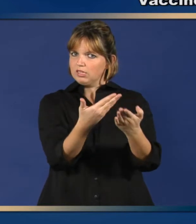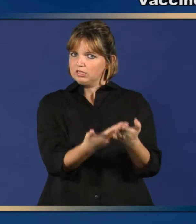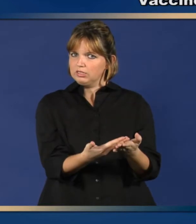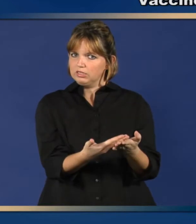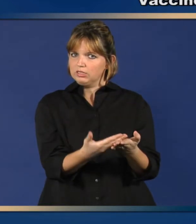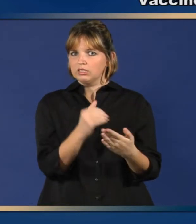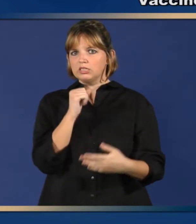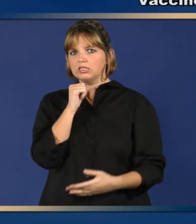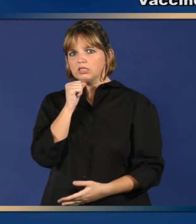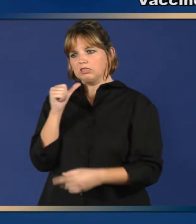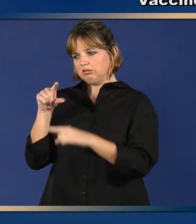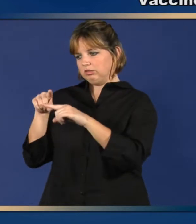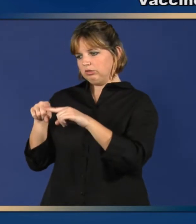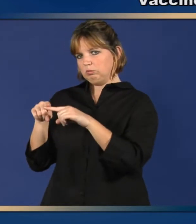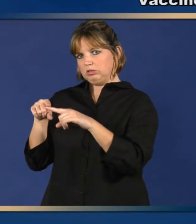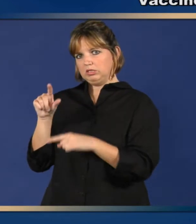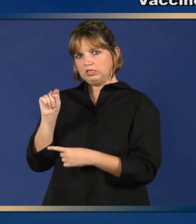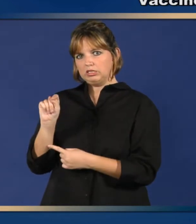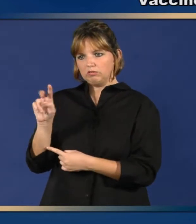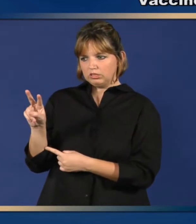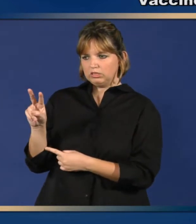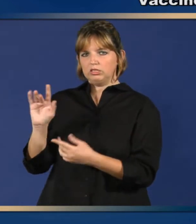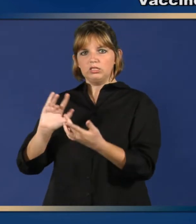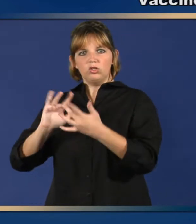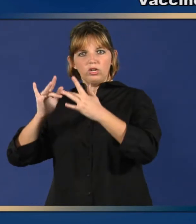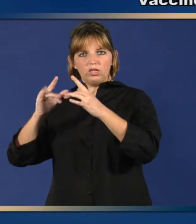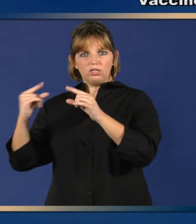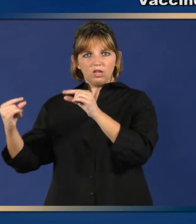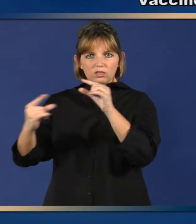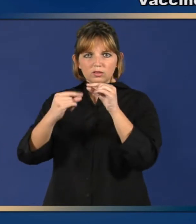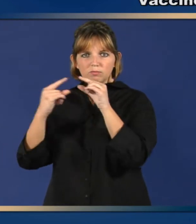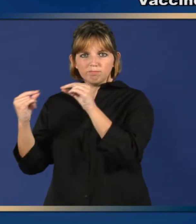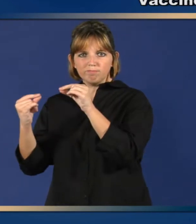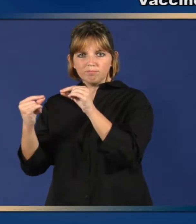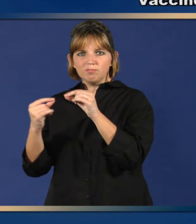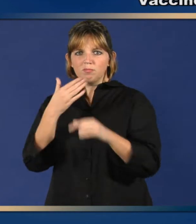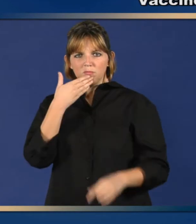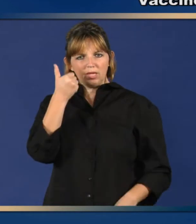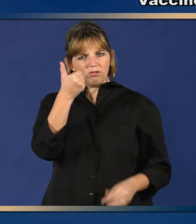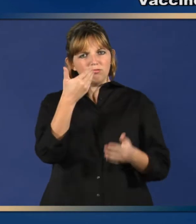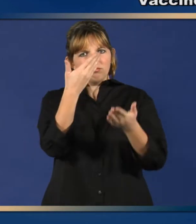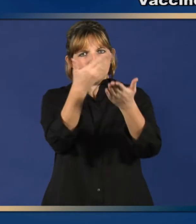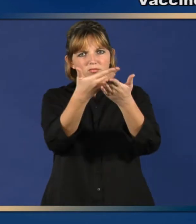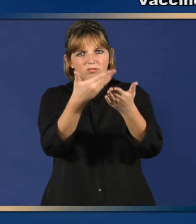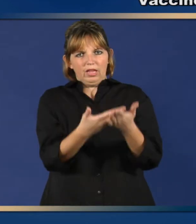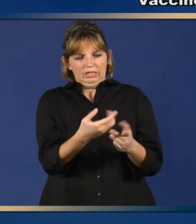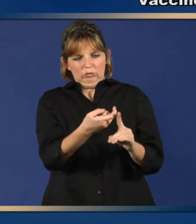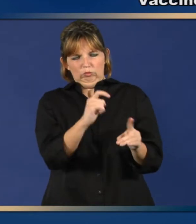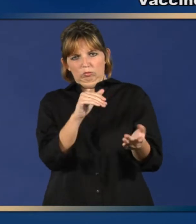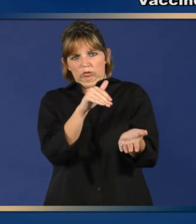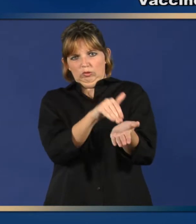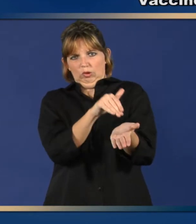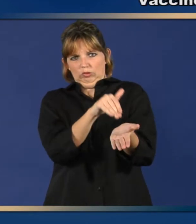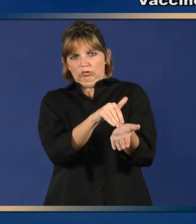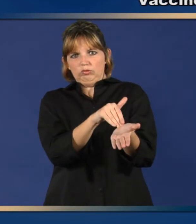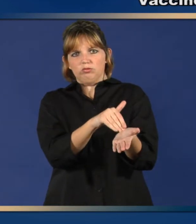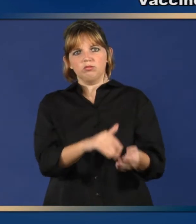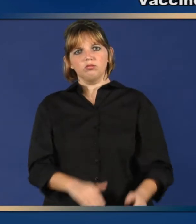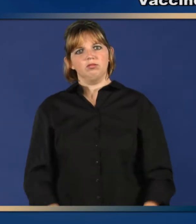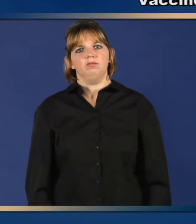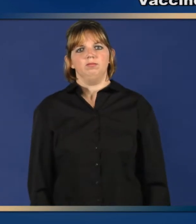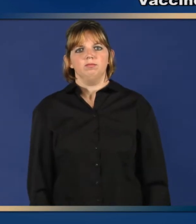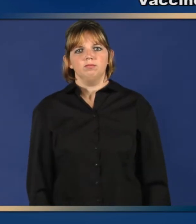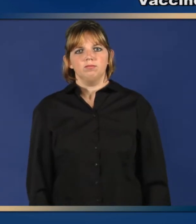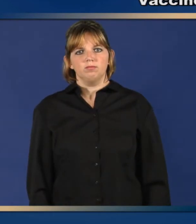any decisions based on stories you may have seen or heard on TV, the internet, or from other parents.